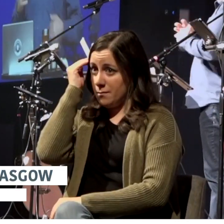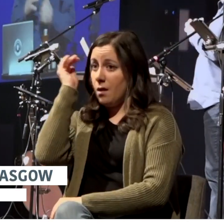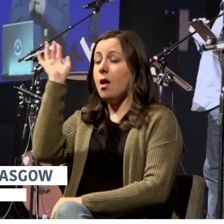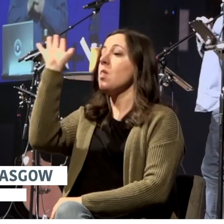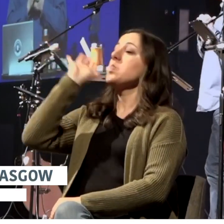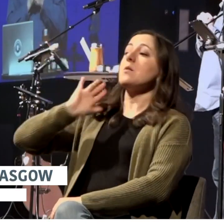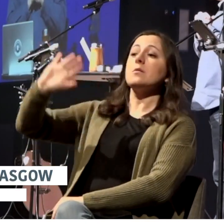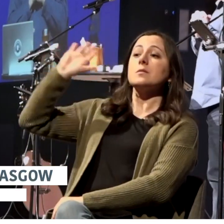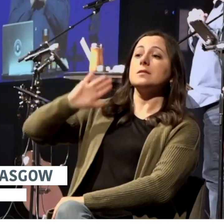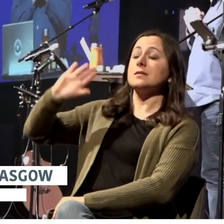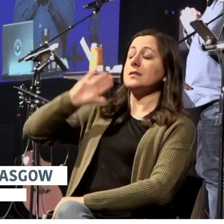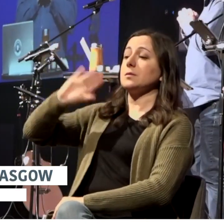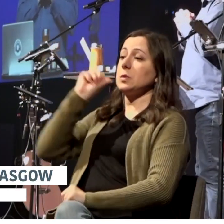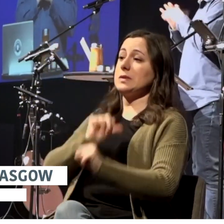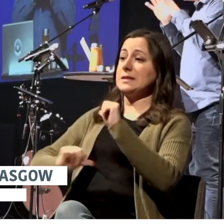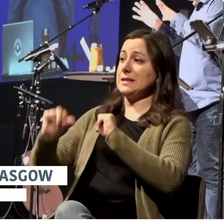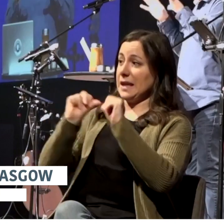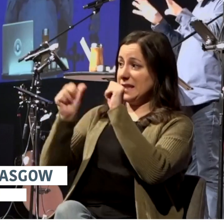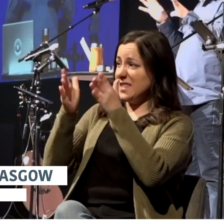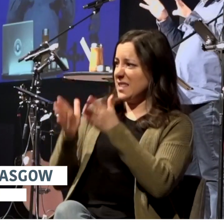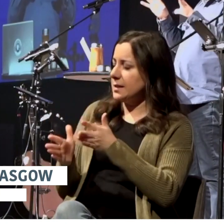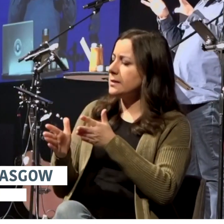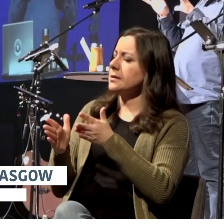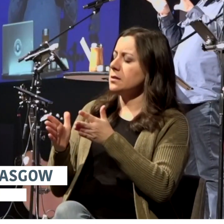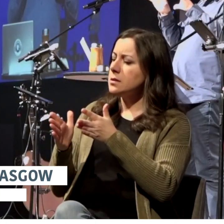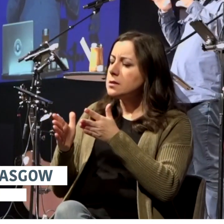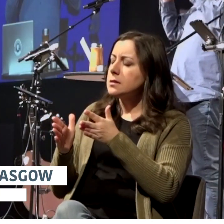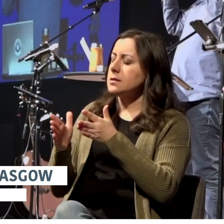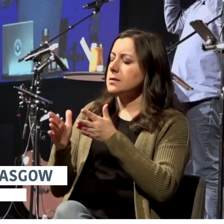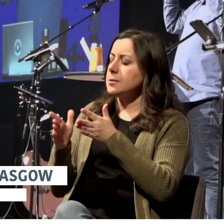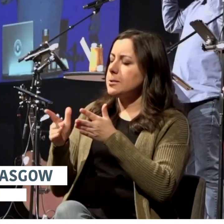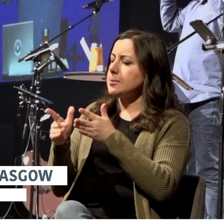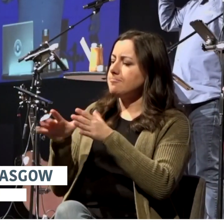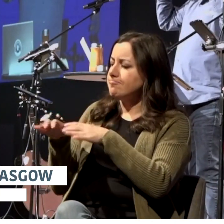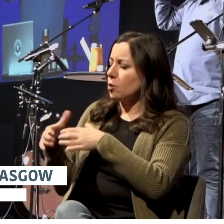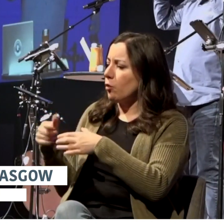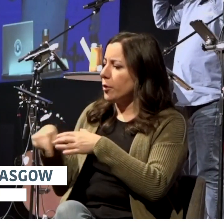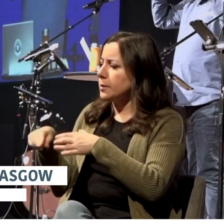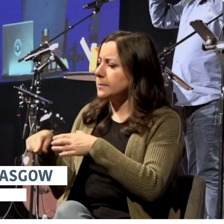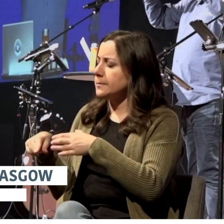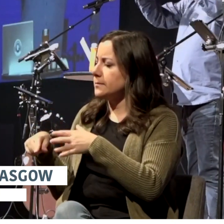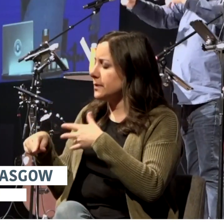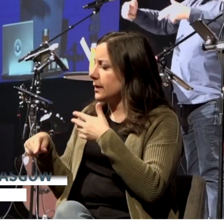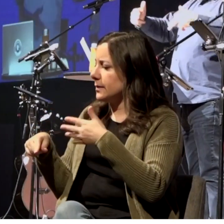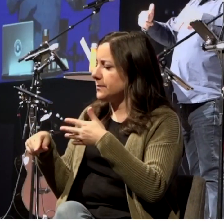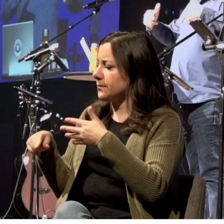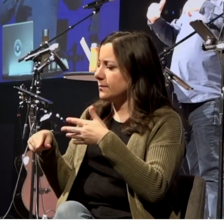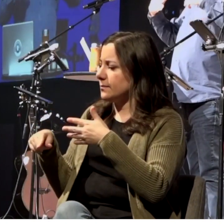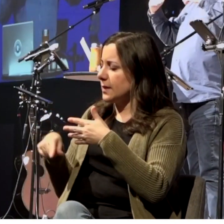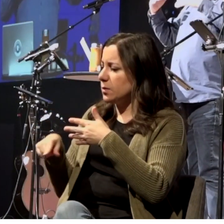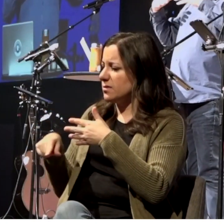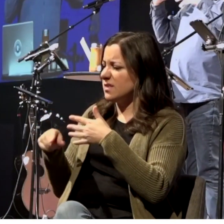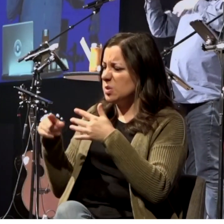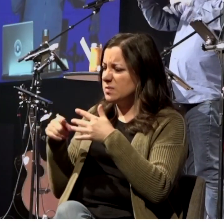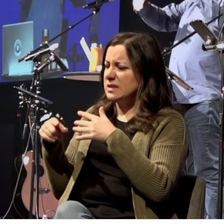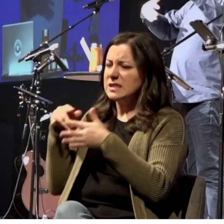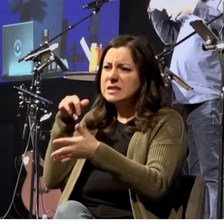scientists first began making and kind of figuring